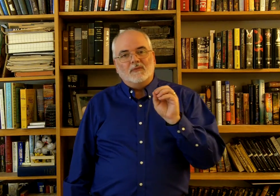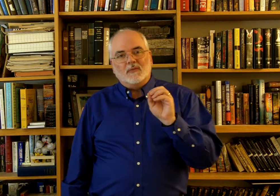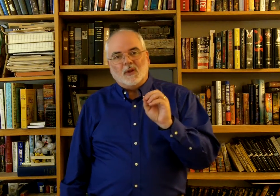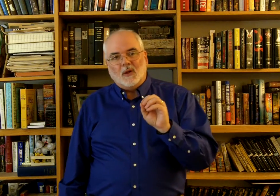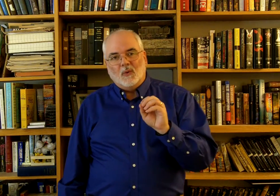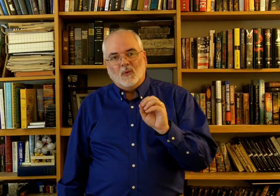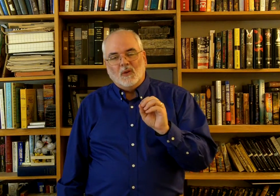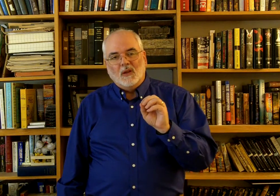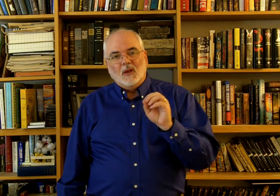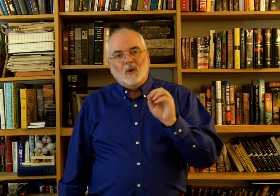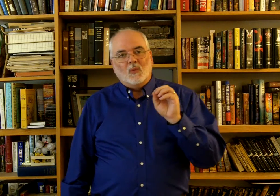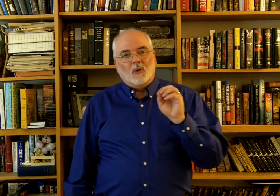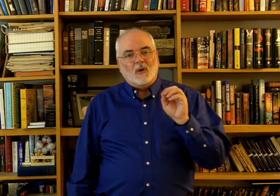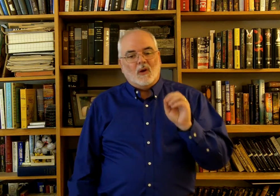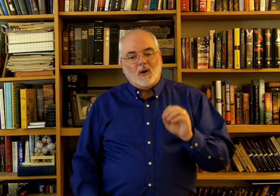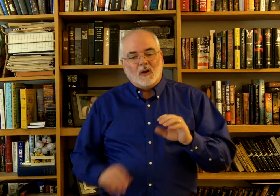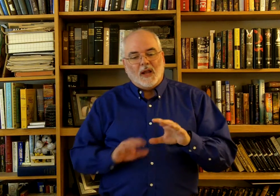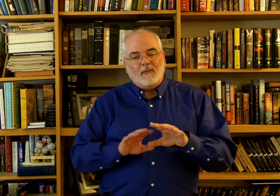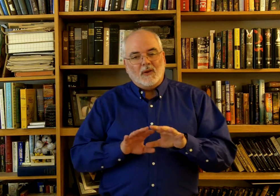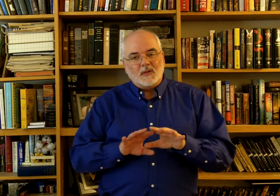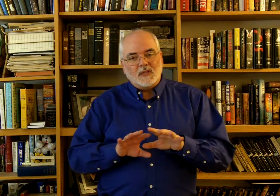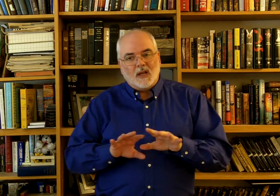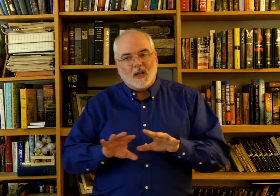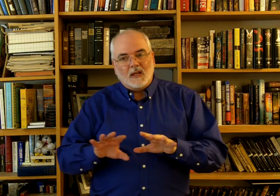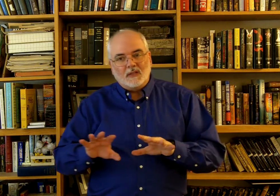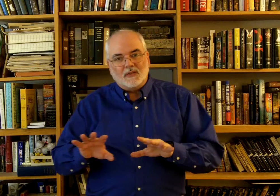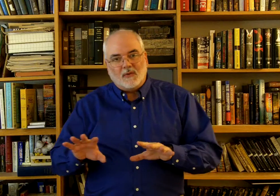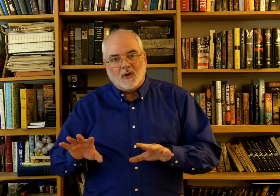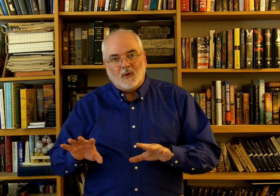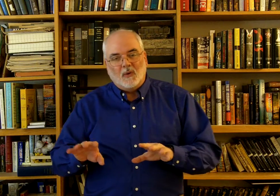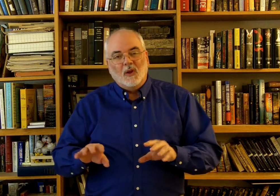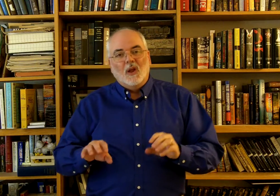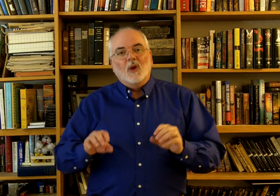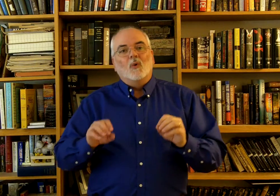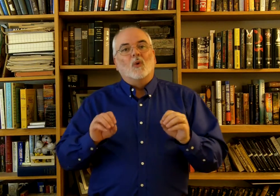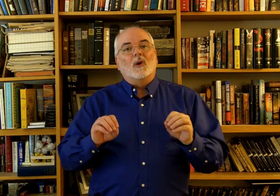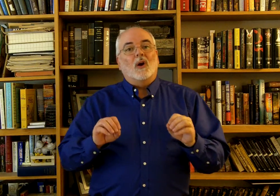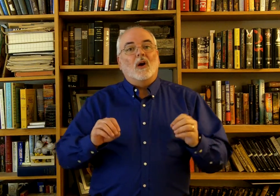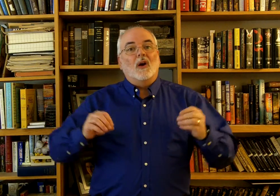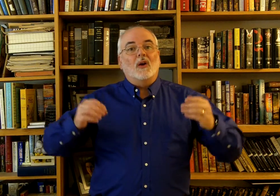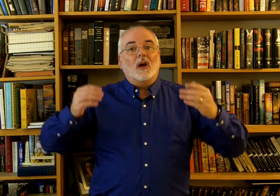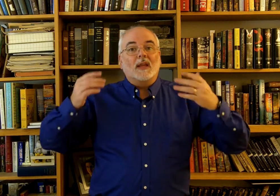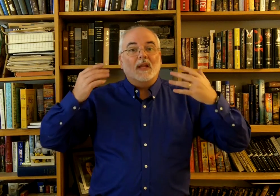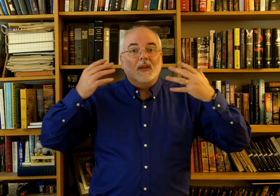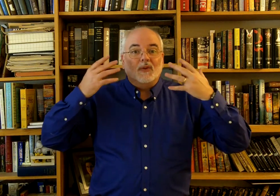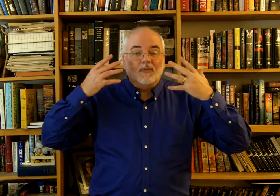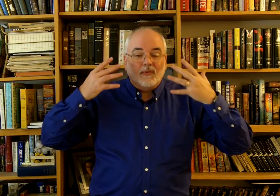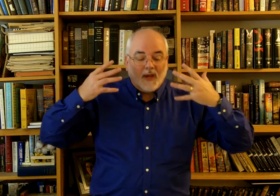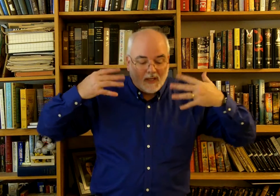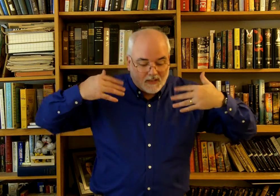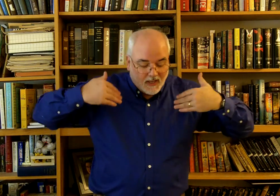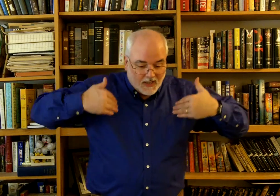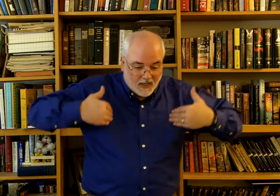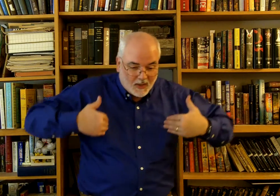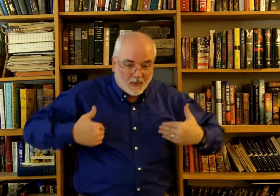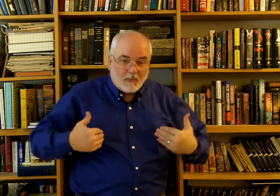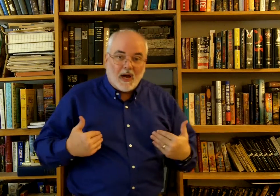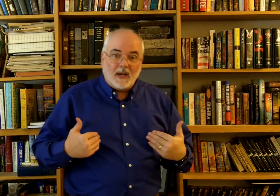flow. Work hard on having your signs flow. Work hard on getting your face and your body